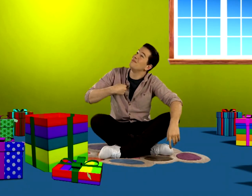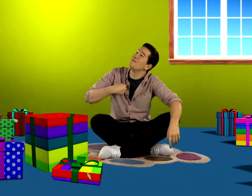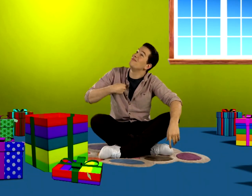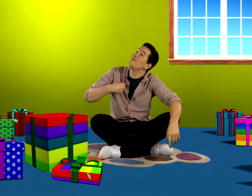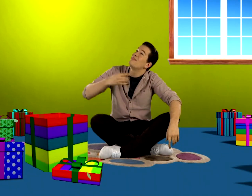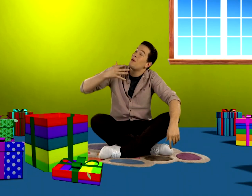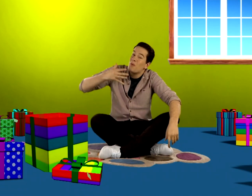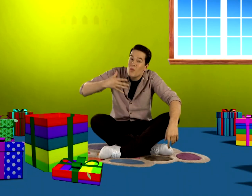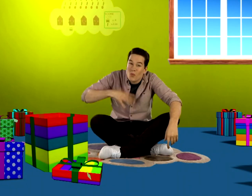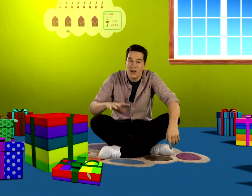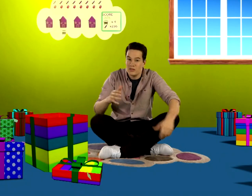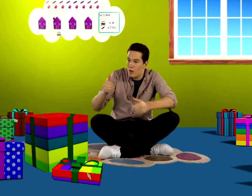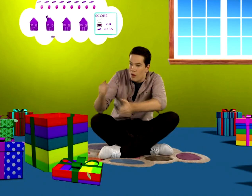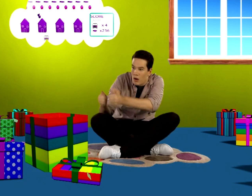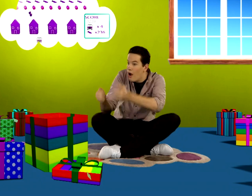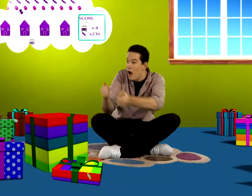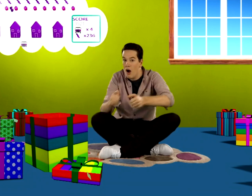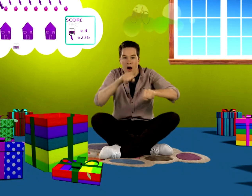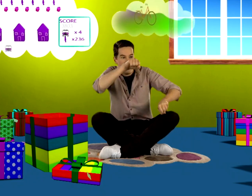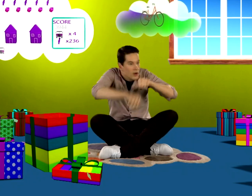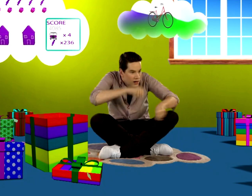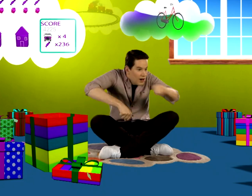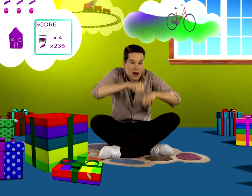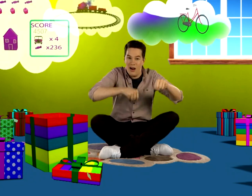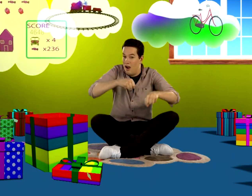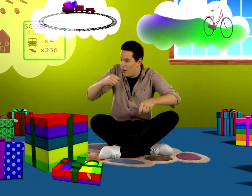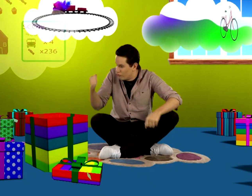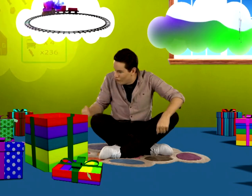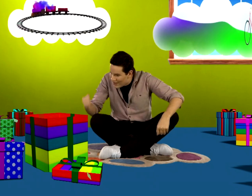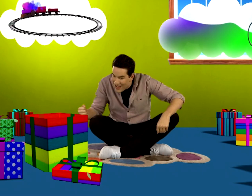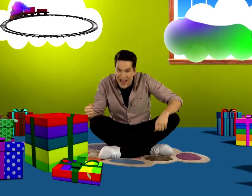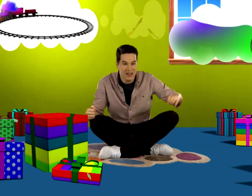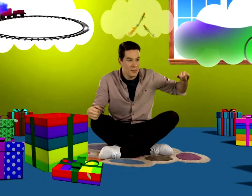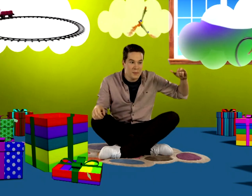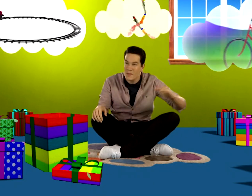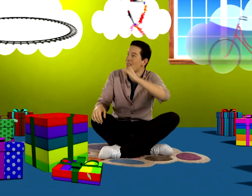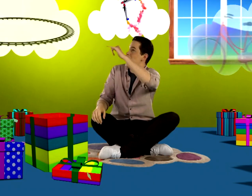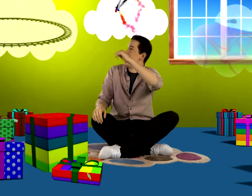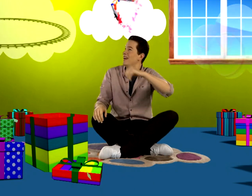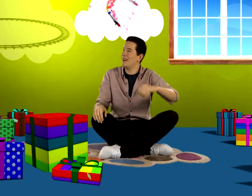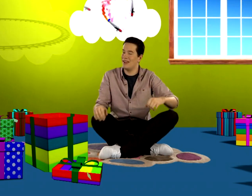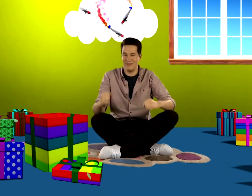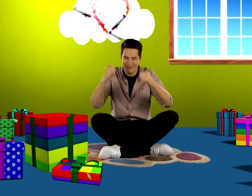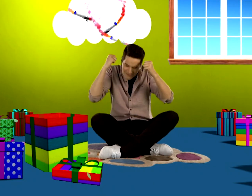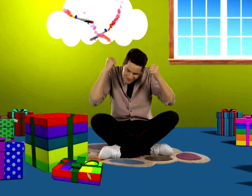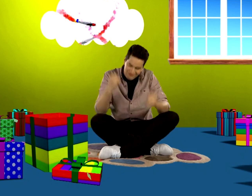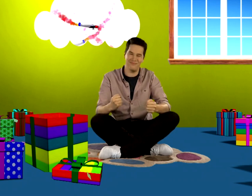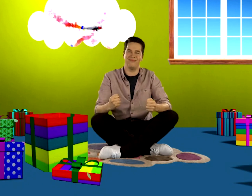I was thinking I wanted computer games. A mountain bike. An electric train. a model plane. But most of all,